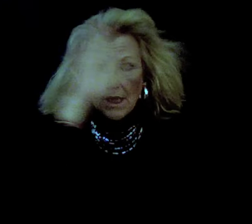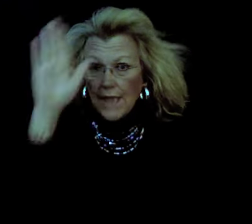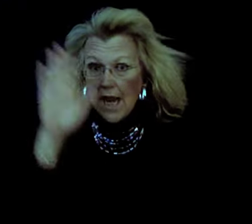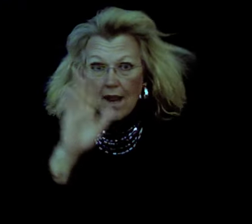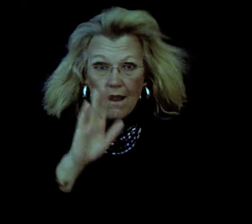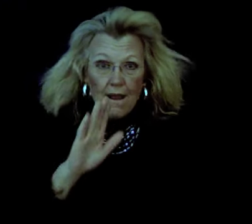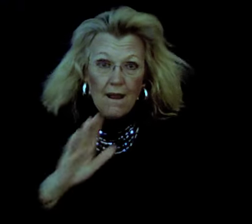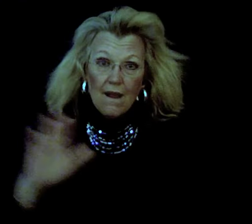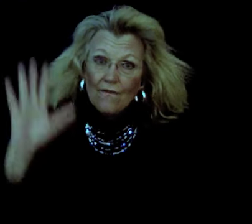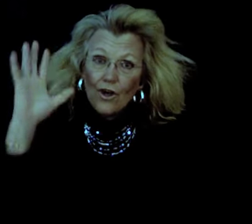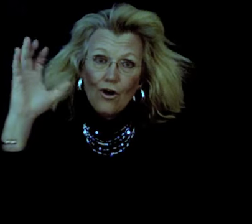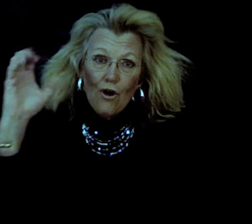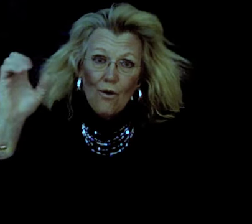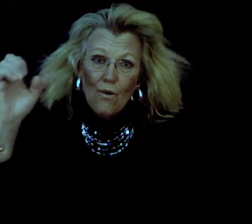never gone.